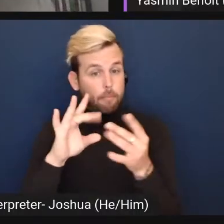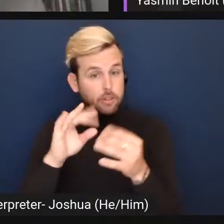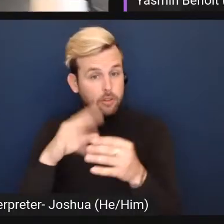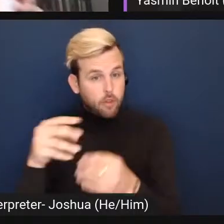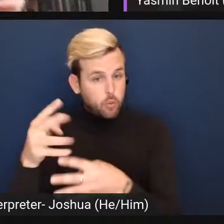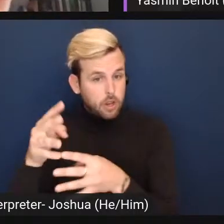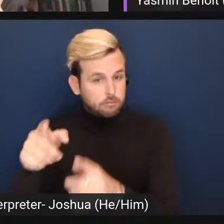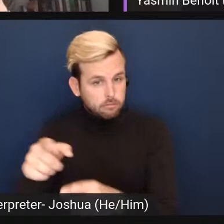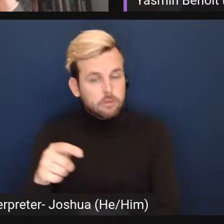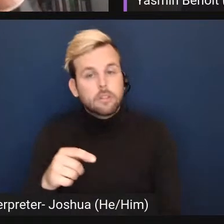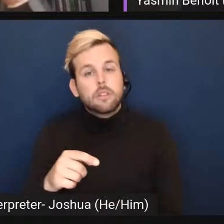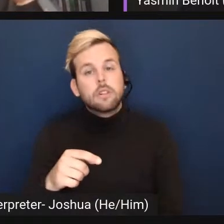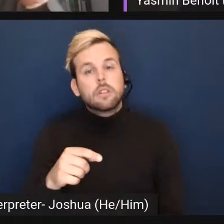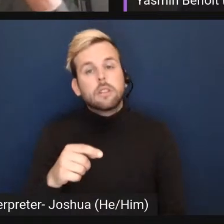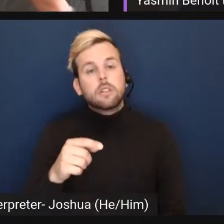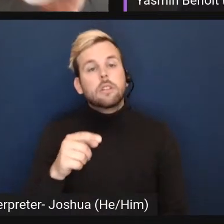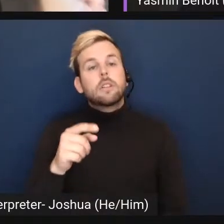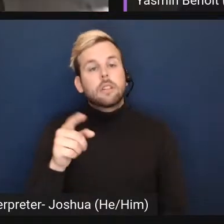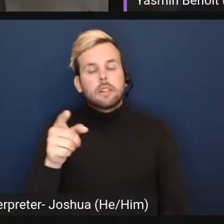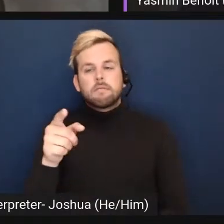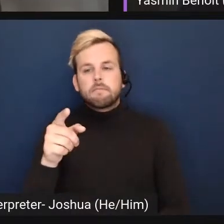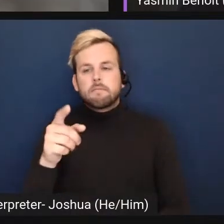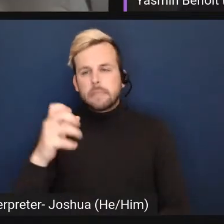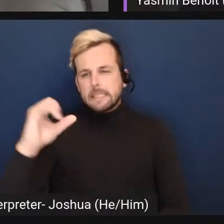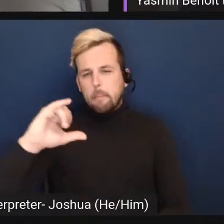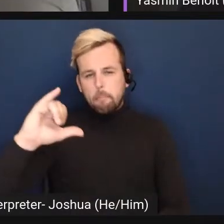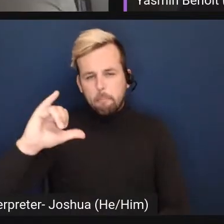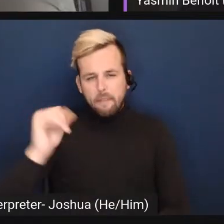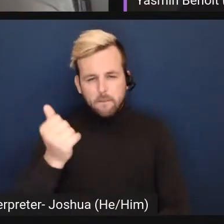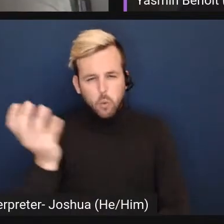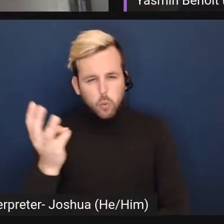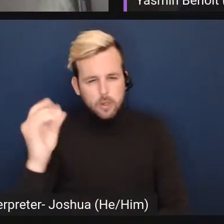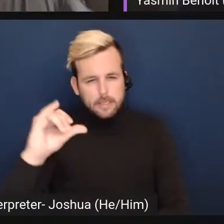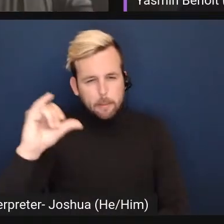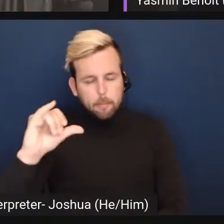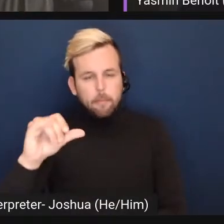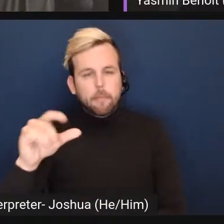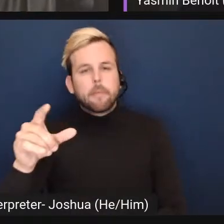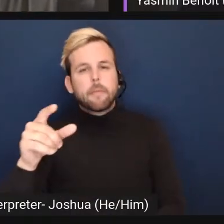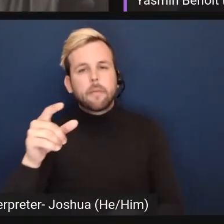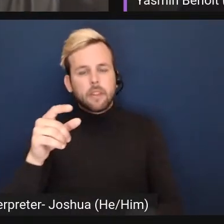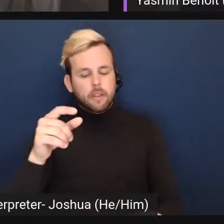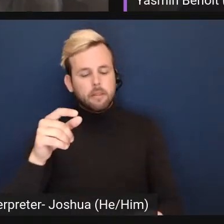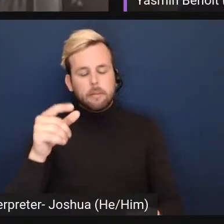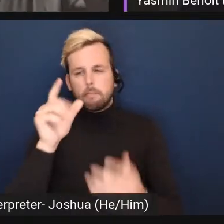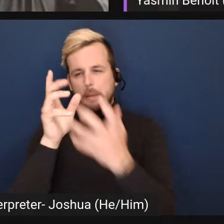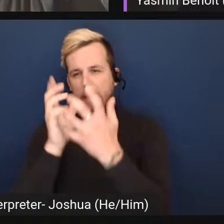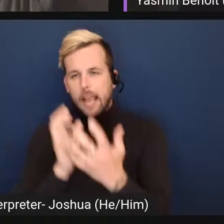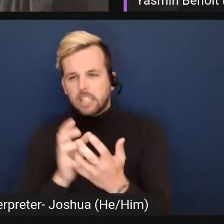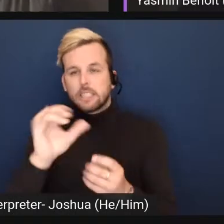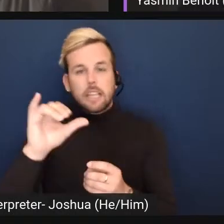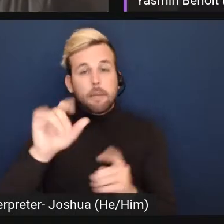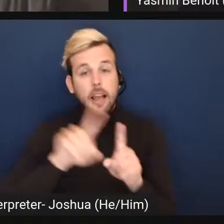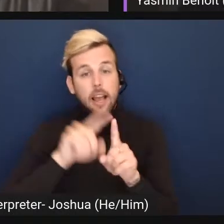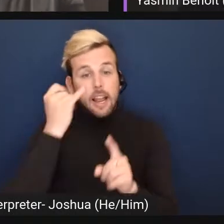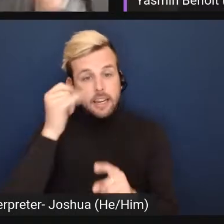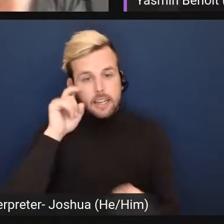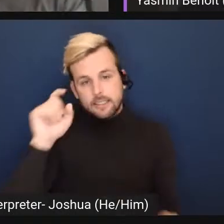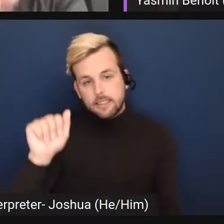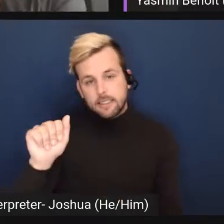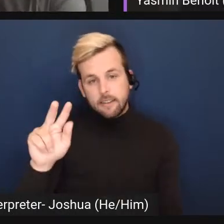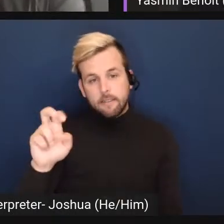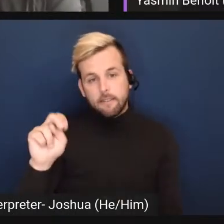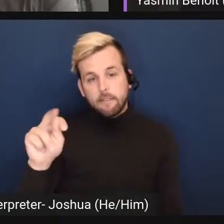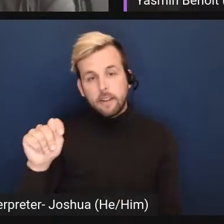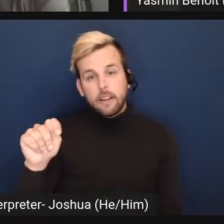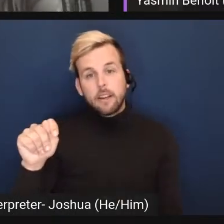thread, which also echoed quite a few concerns, which I guess was sort of kind of touched upon in some of the others, which is pretty much that because Avent is a